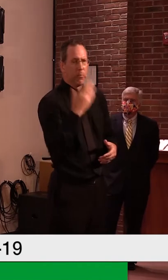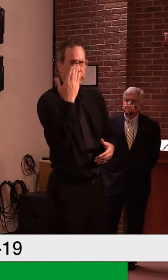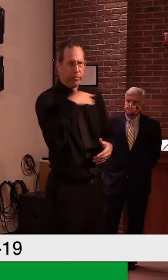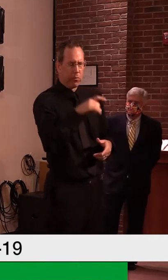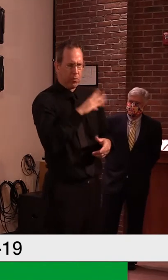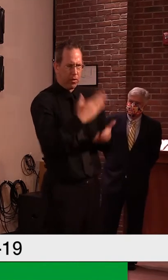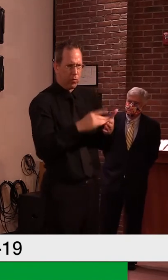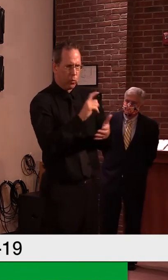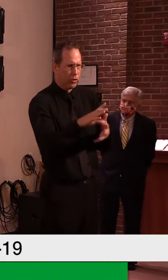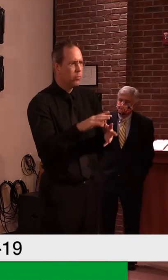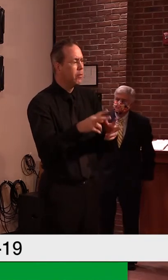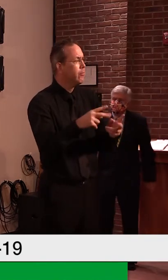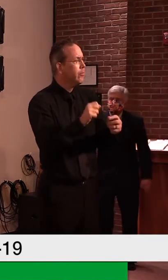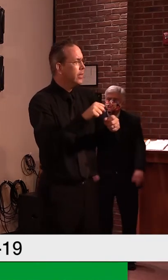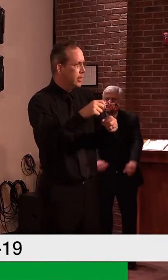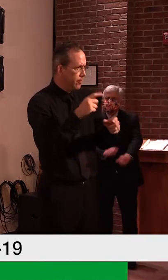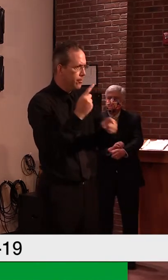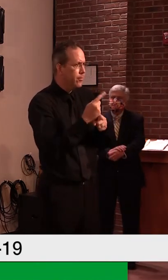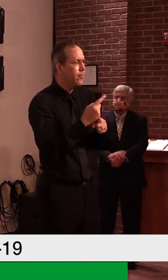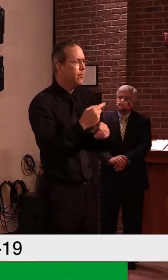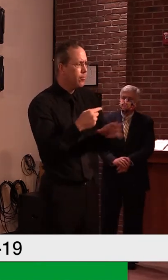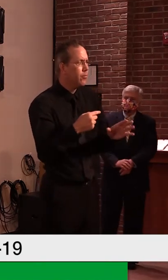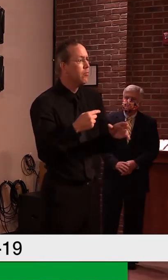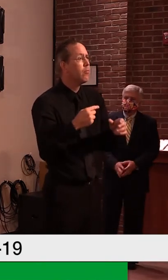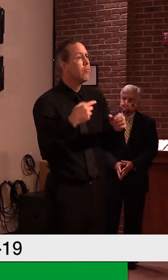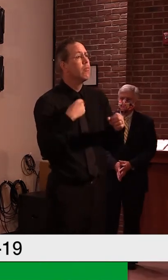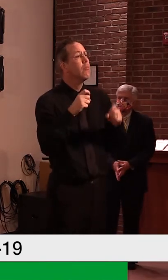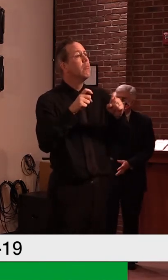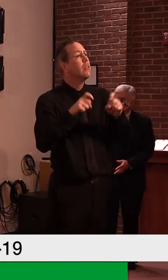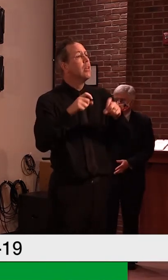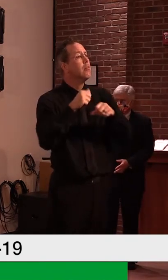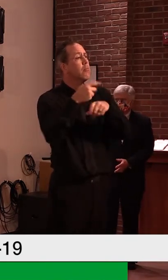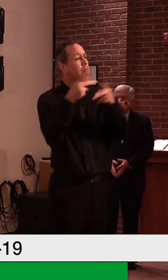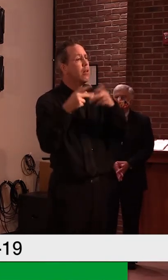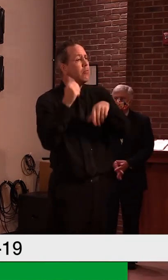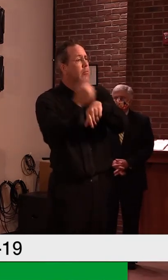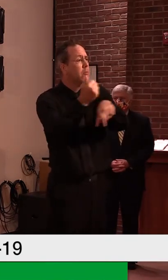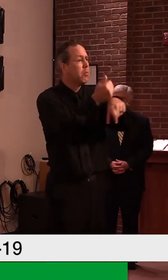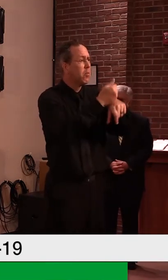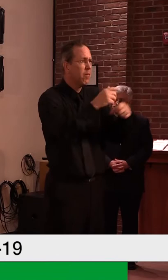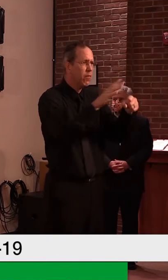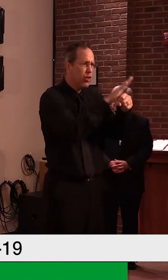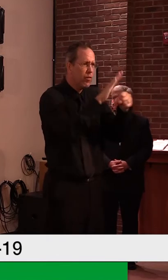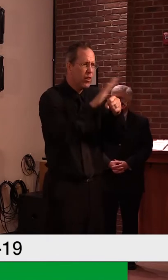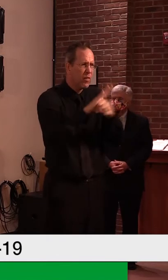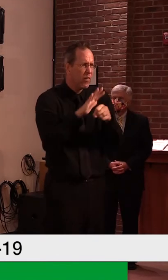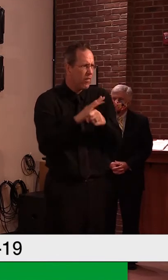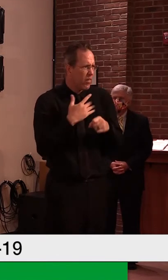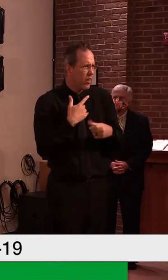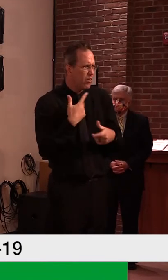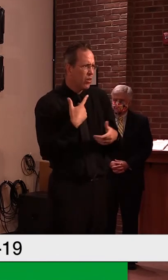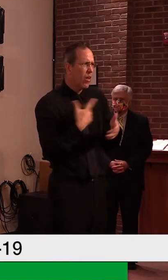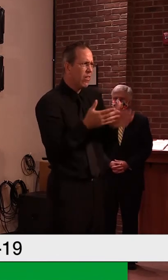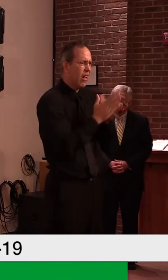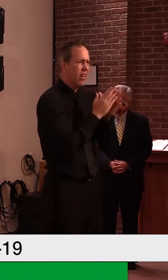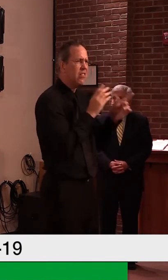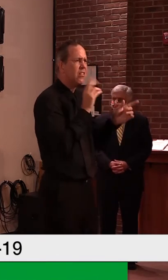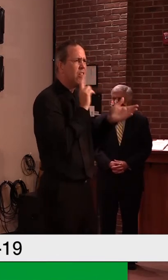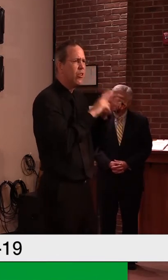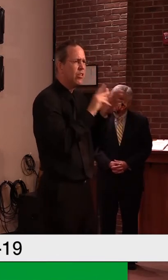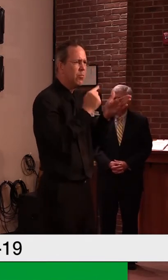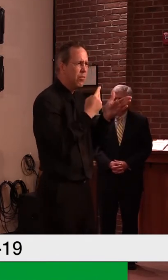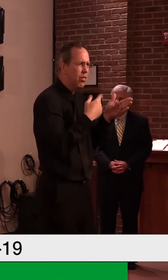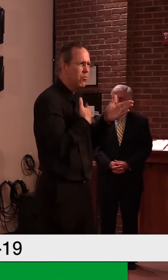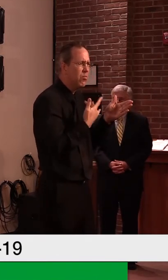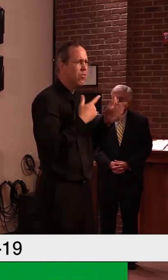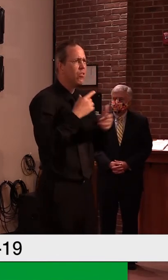of, uh, pop-up testing sites, uh, were full. So I reached out to Secretary Smith and I believe Dr. Levine has the answer, uh,